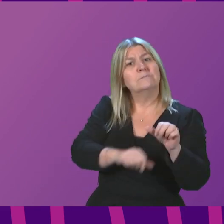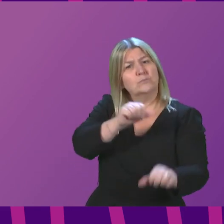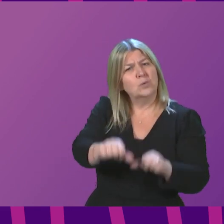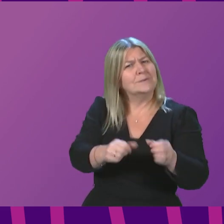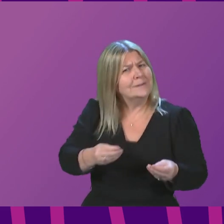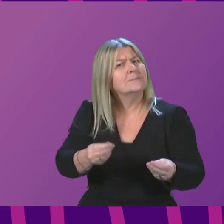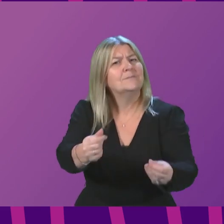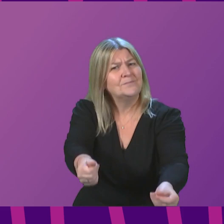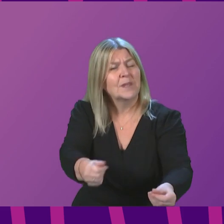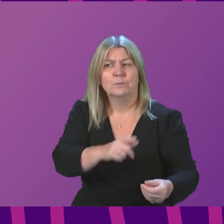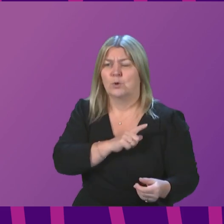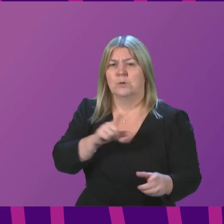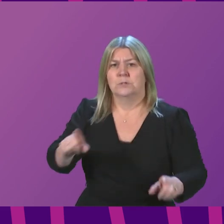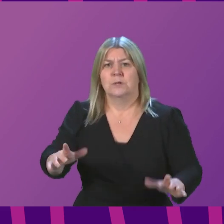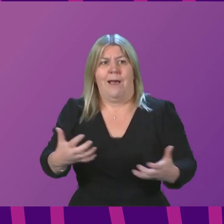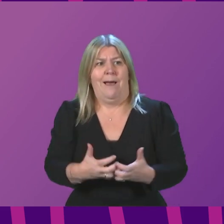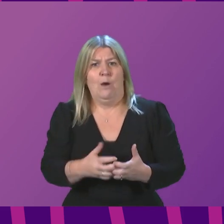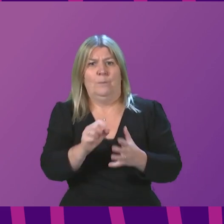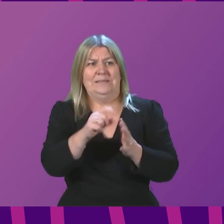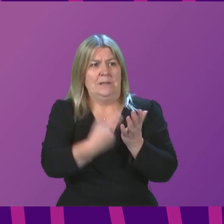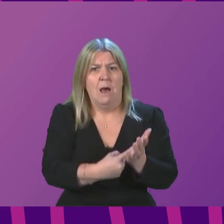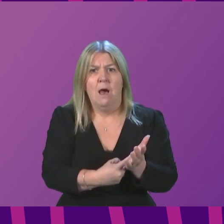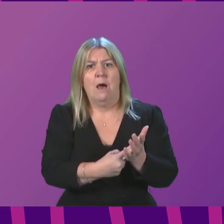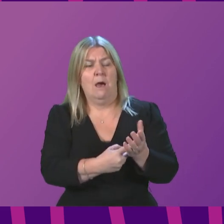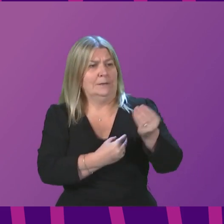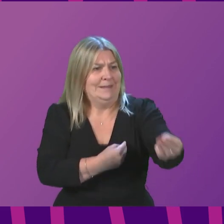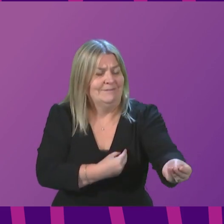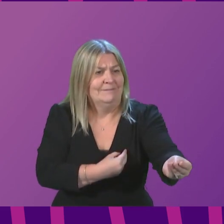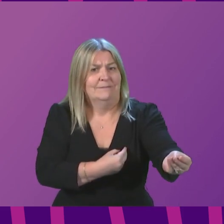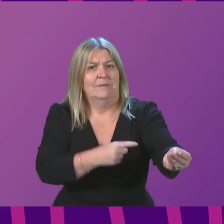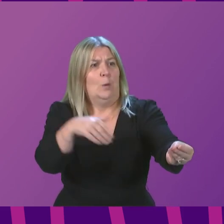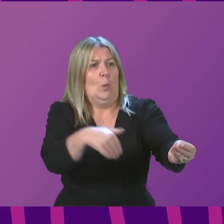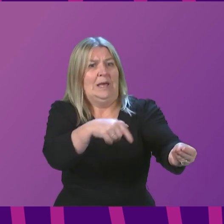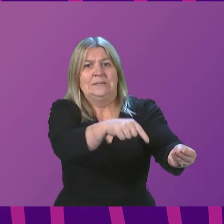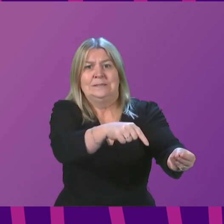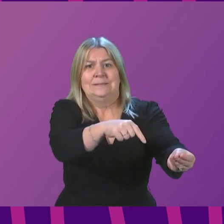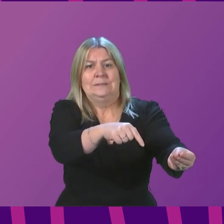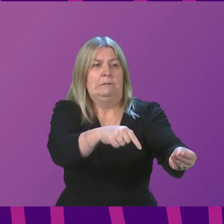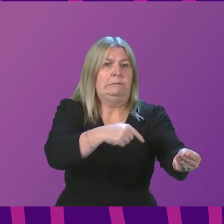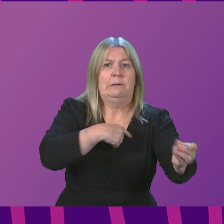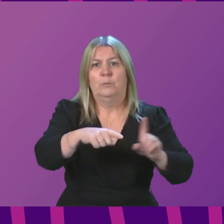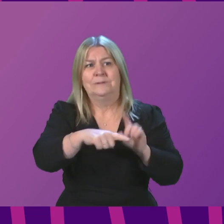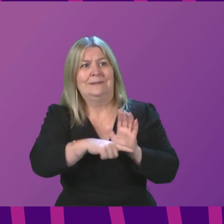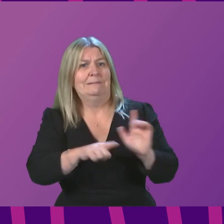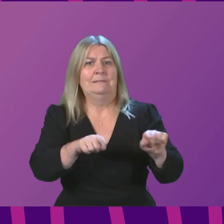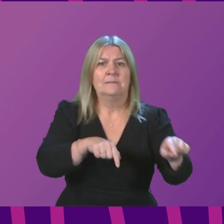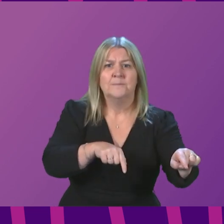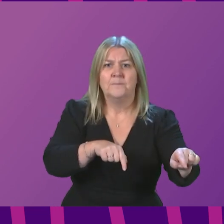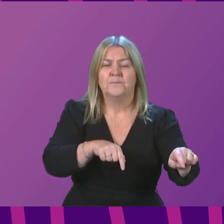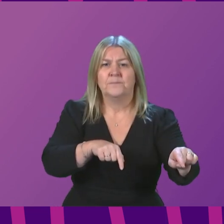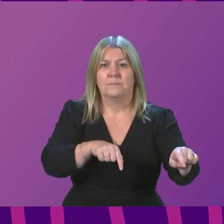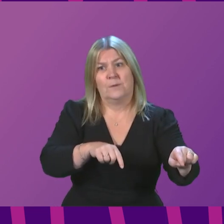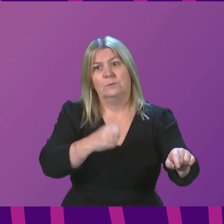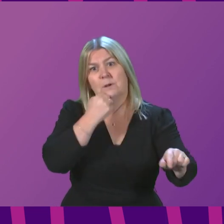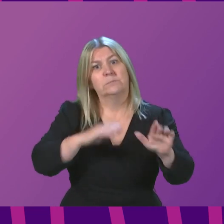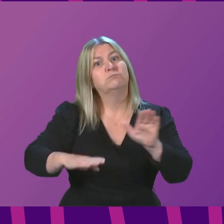having to access a PCR test and then wait for Test and Protect phone when case numbers are rising can lose valuable